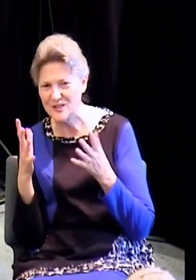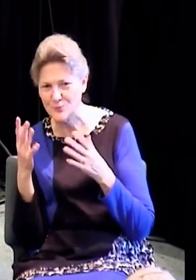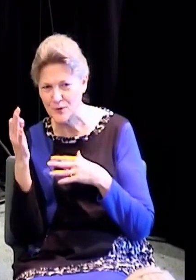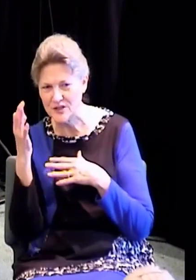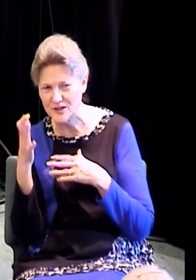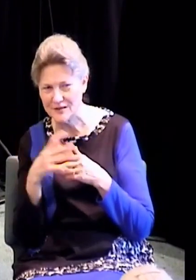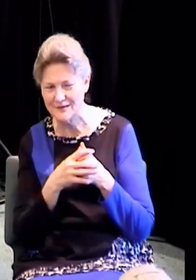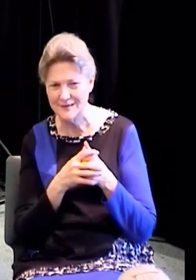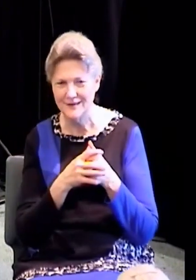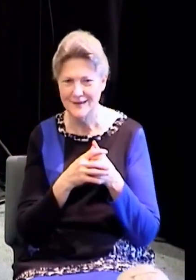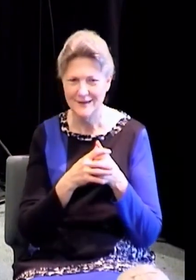Acts chapter 3.